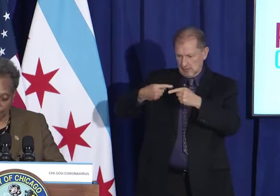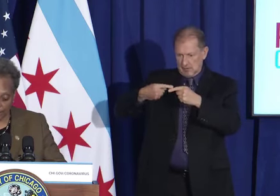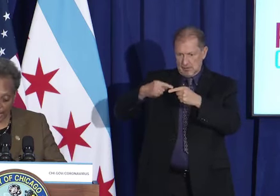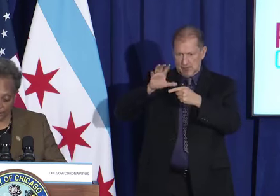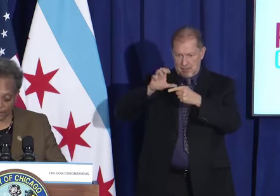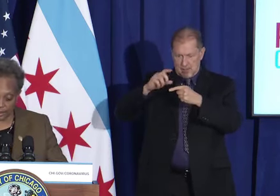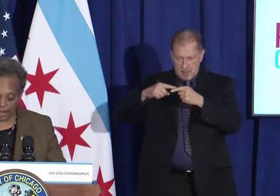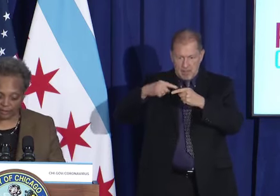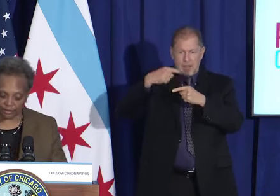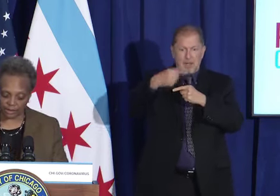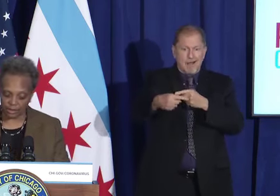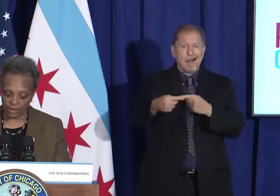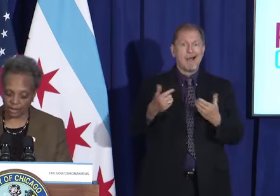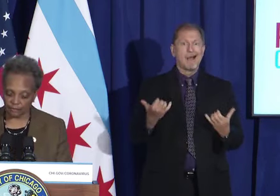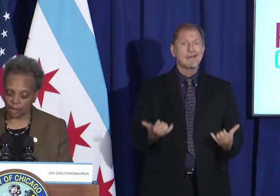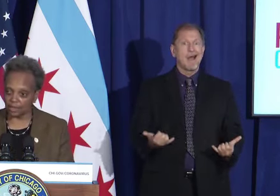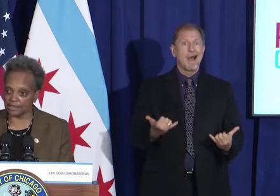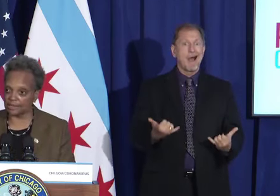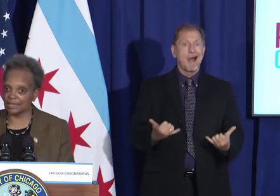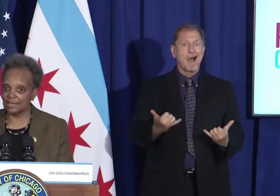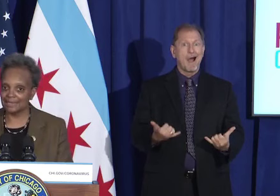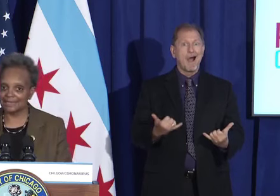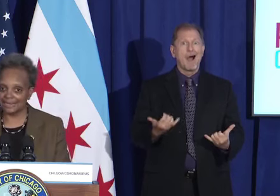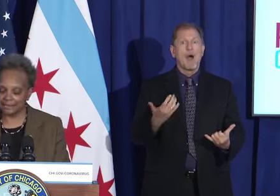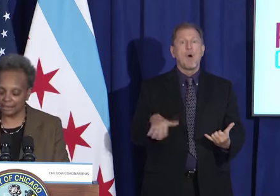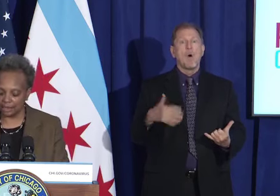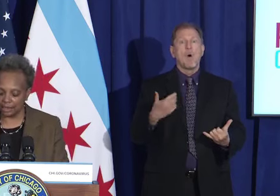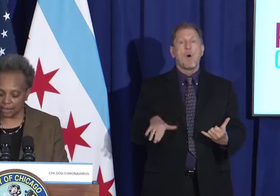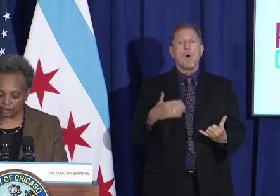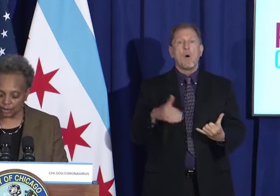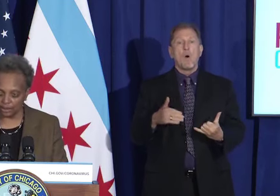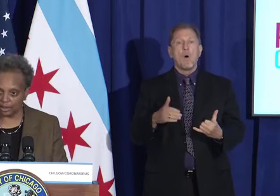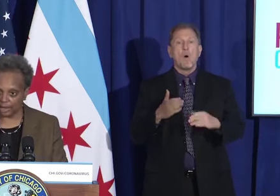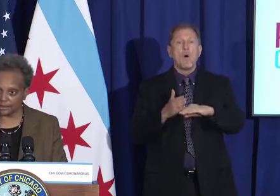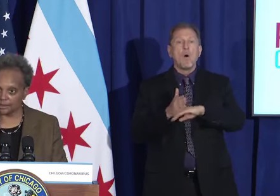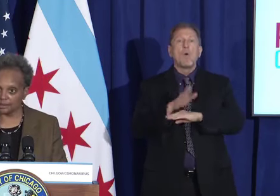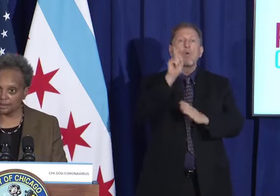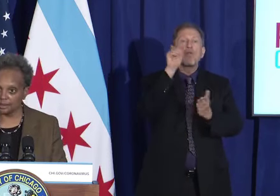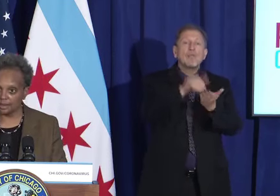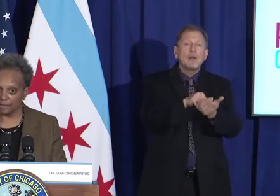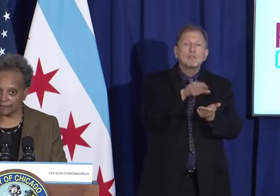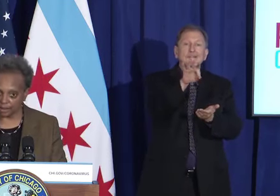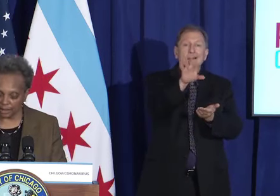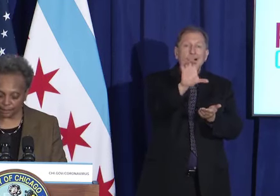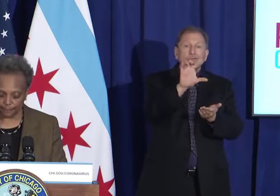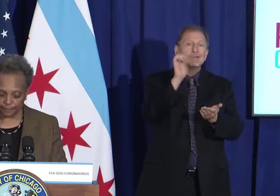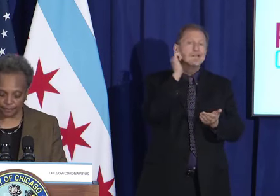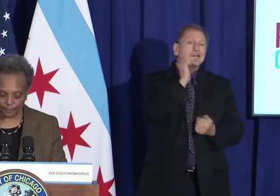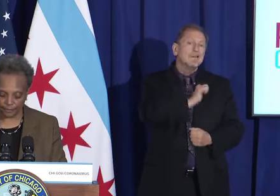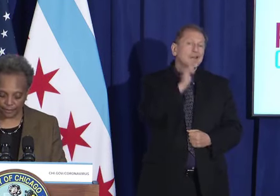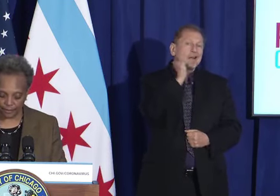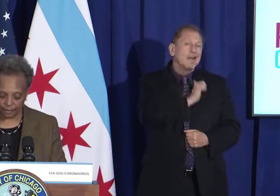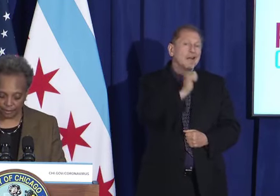we're now seeing an average of no less than 1,900 cases every day.